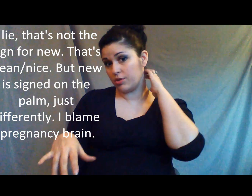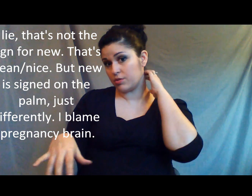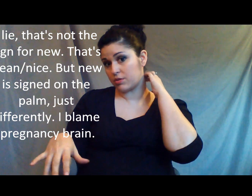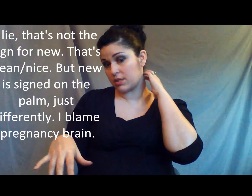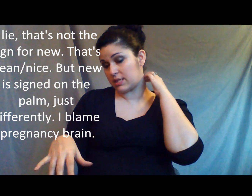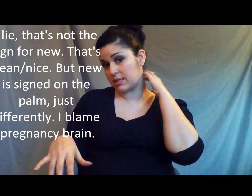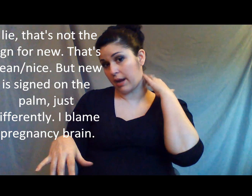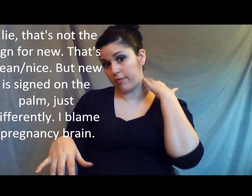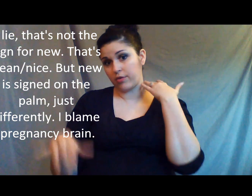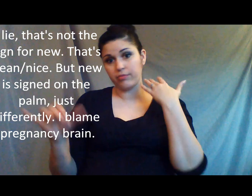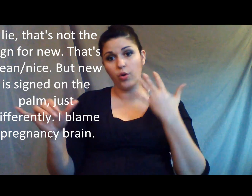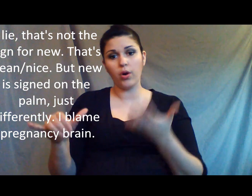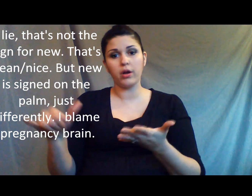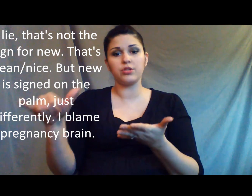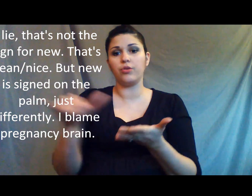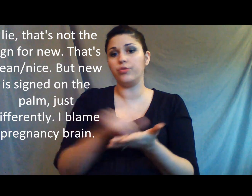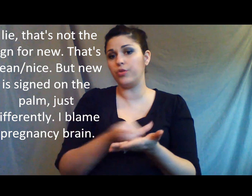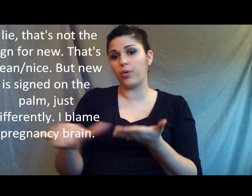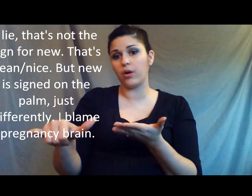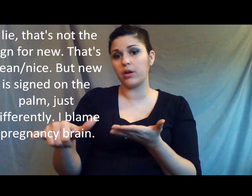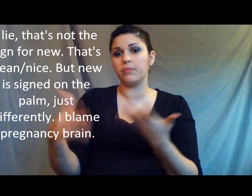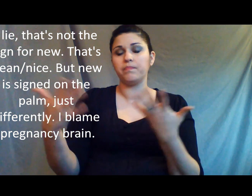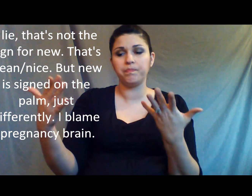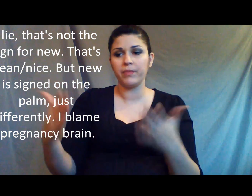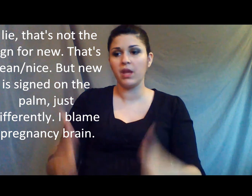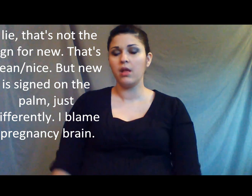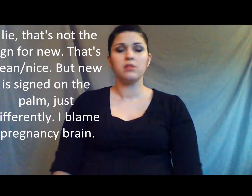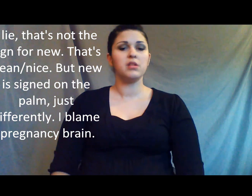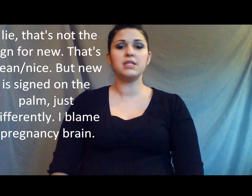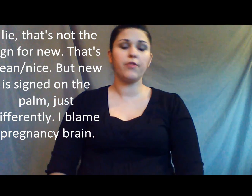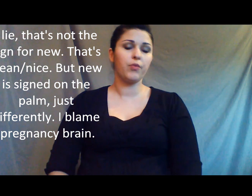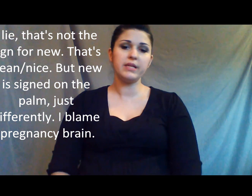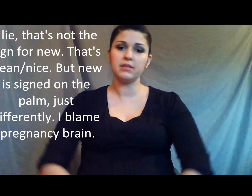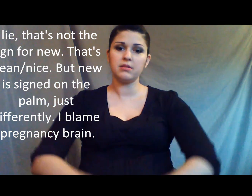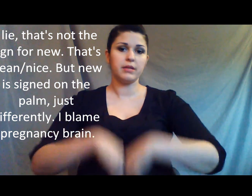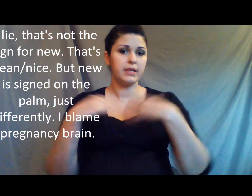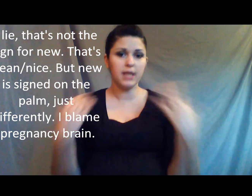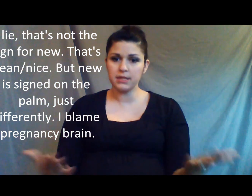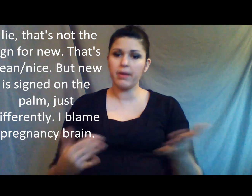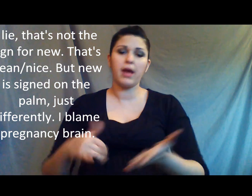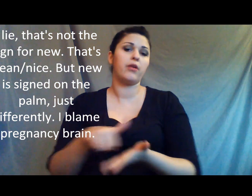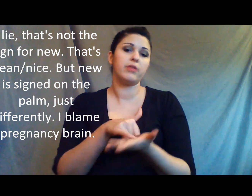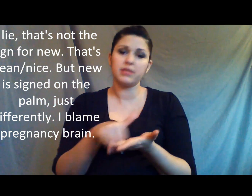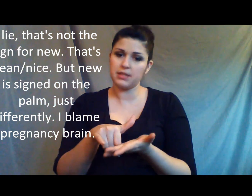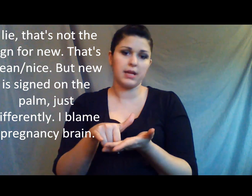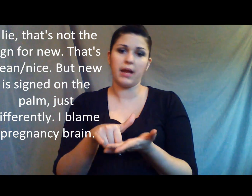use to stand for York. So, New York. So, lots of different reasons. Doesn't matter. It's the sign.